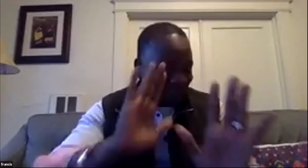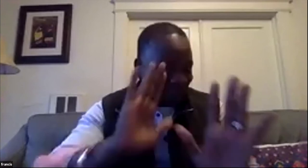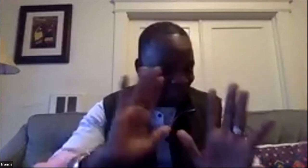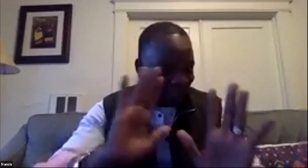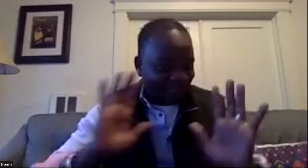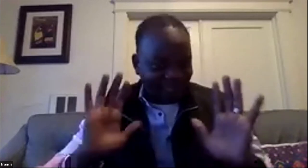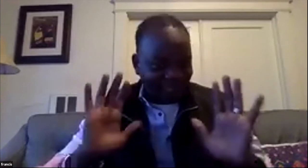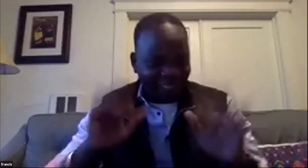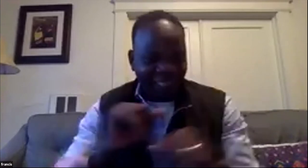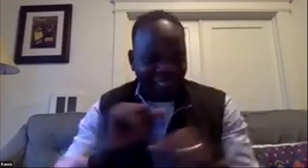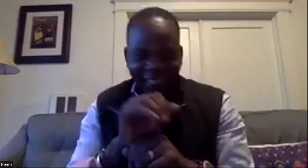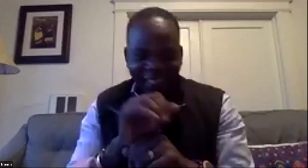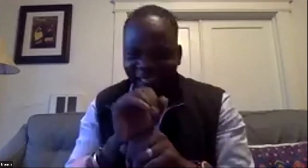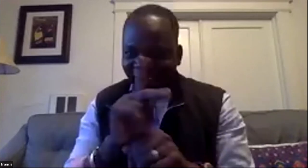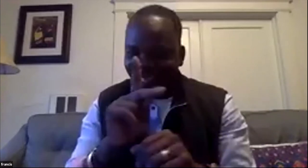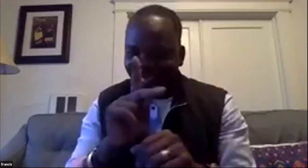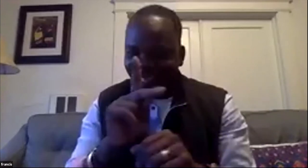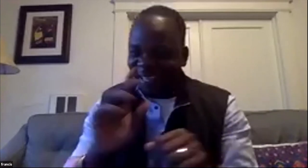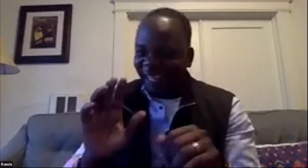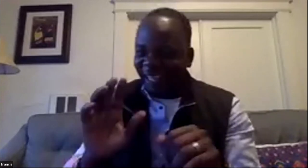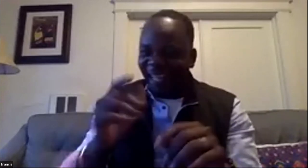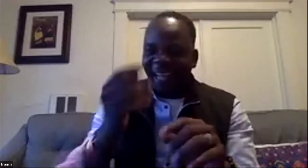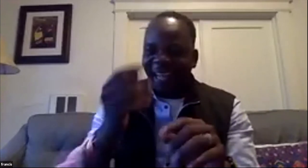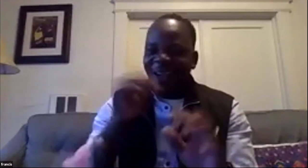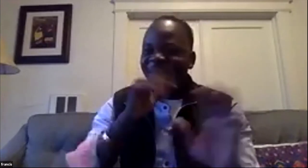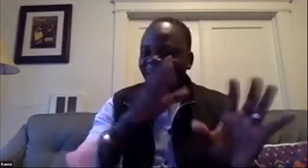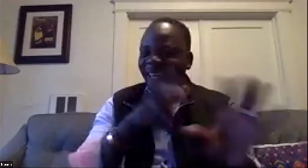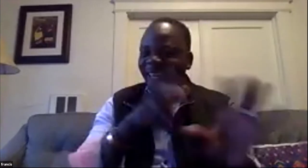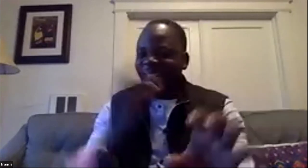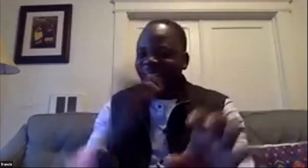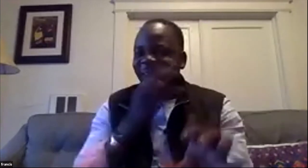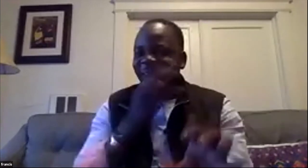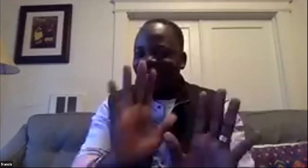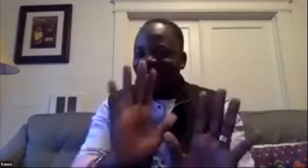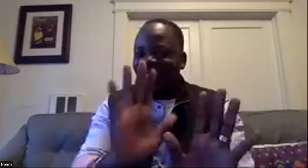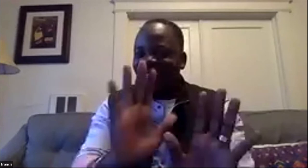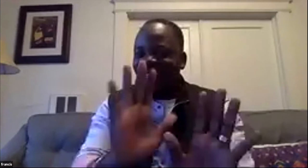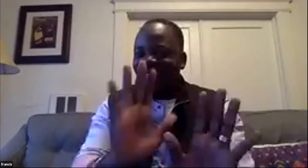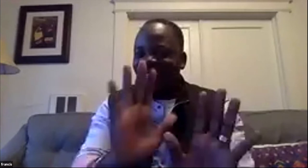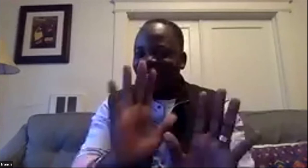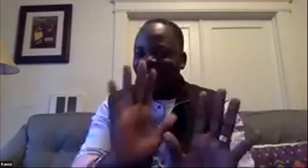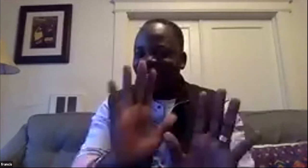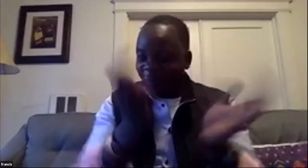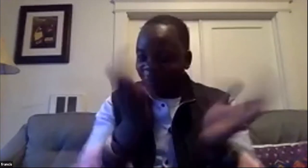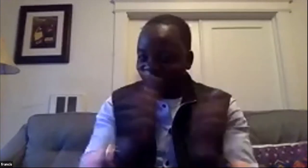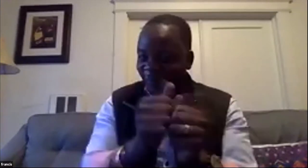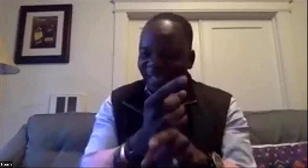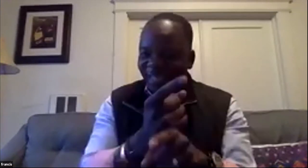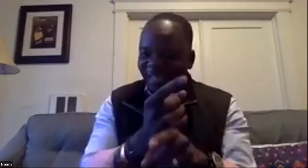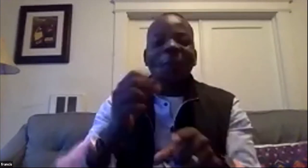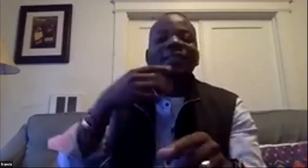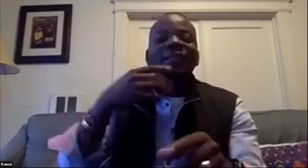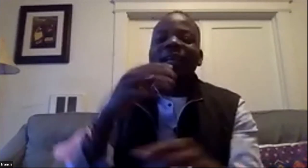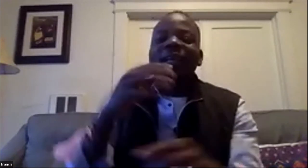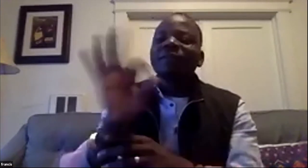thank you ricardo thank you ricardo and christy and i want to make sure ricardo's still there